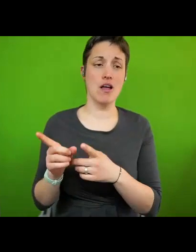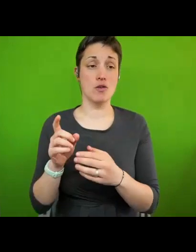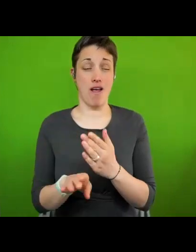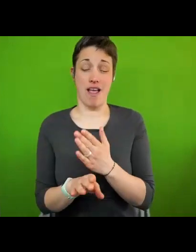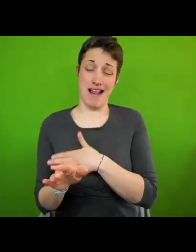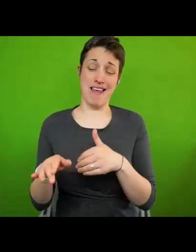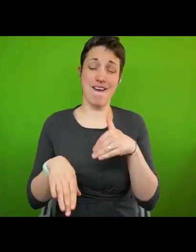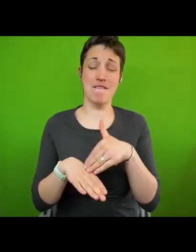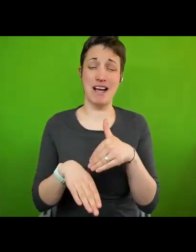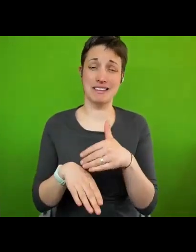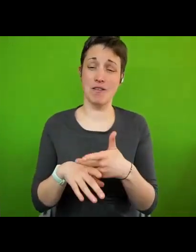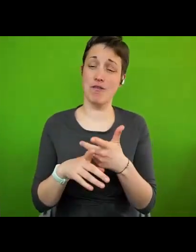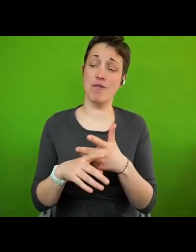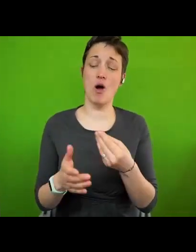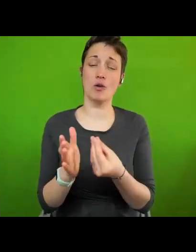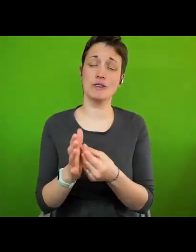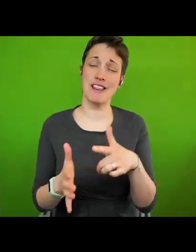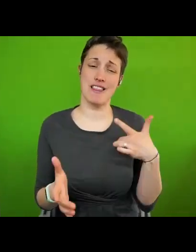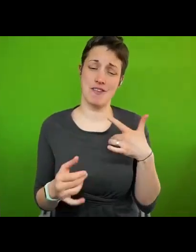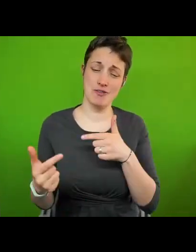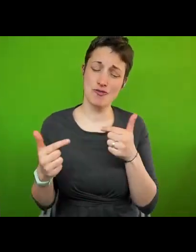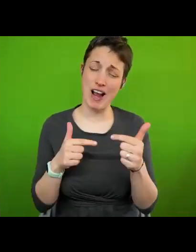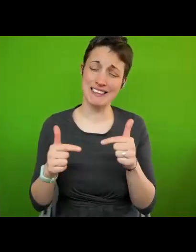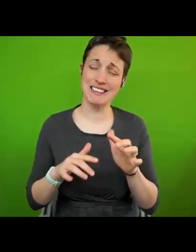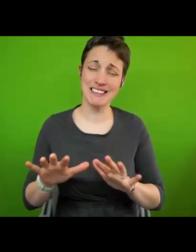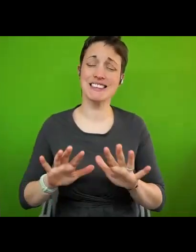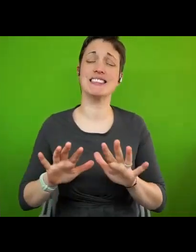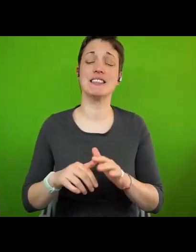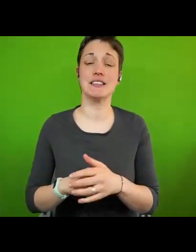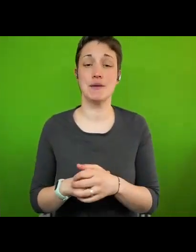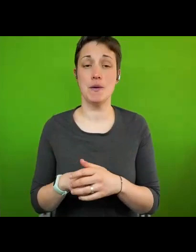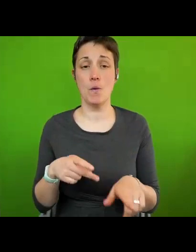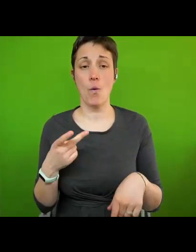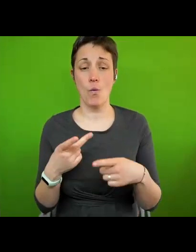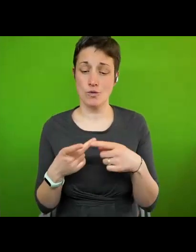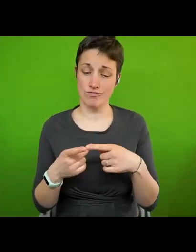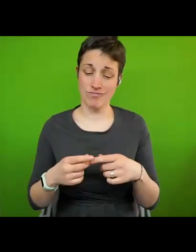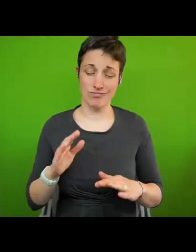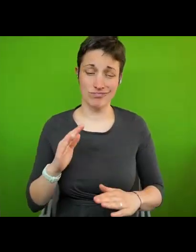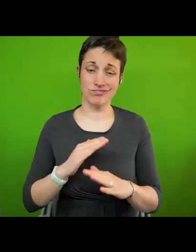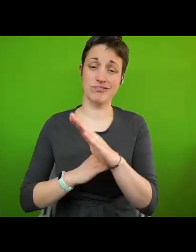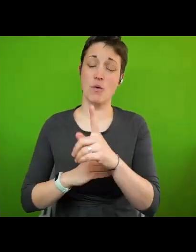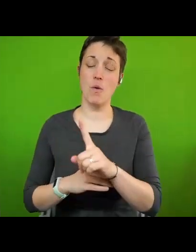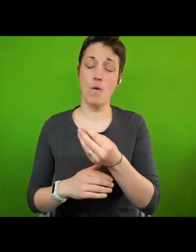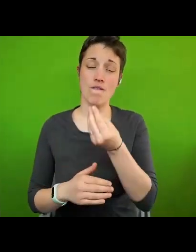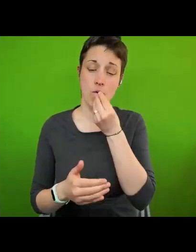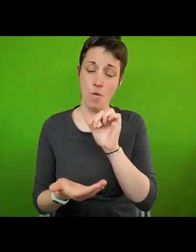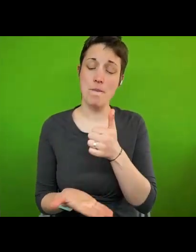crisis within the city. These include a very large increase in food bank use.